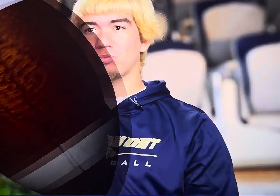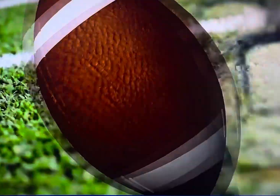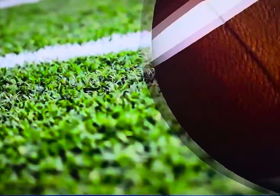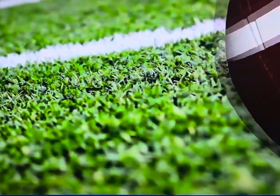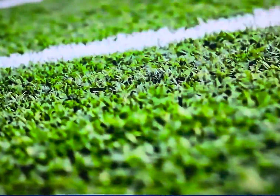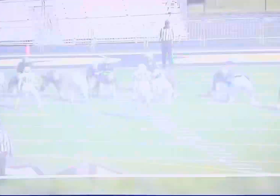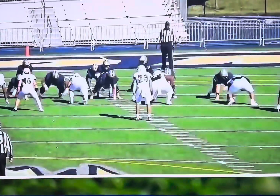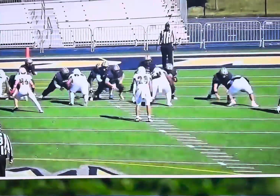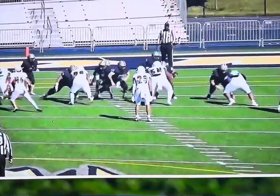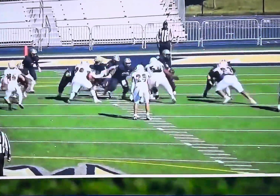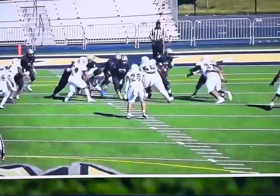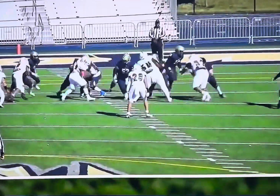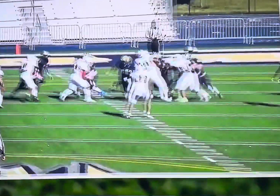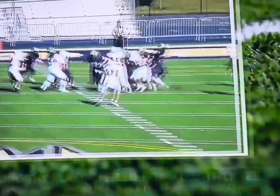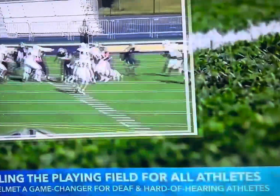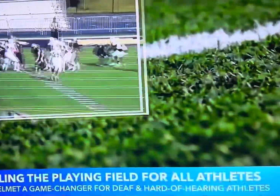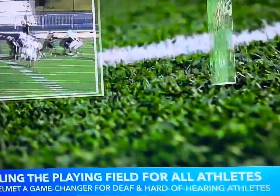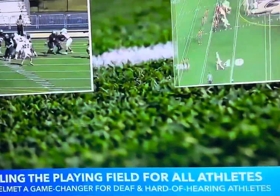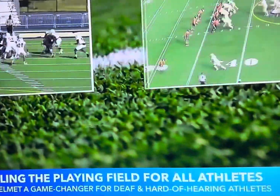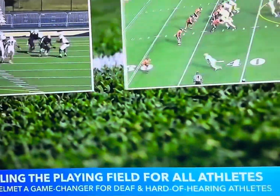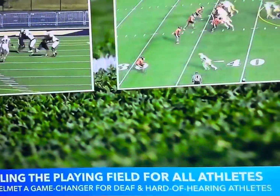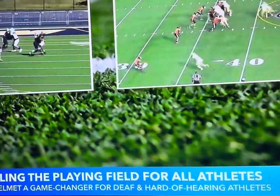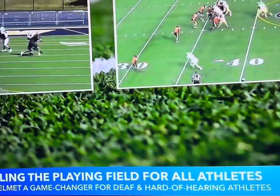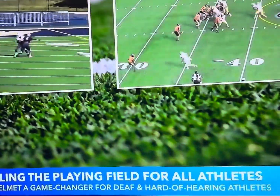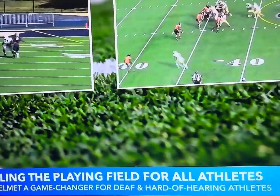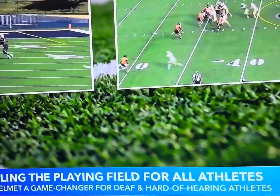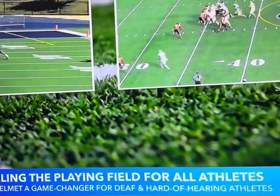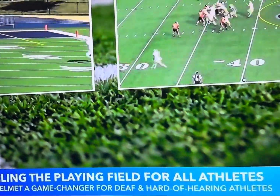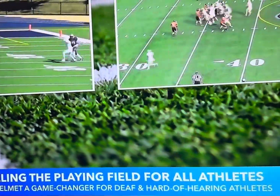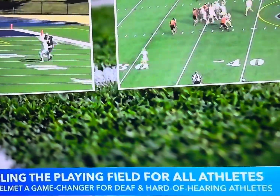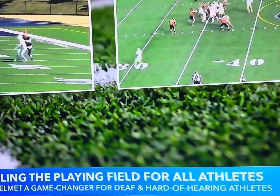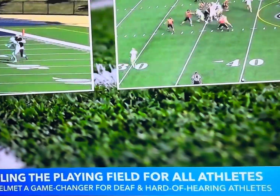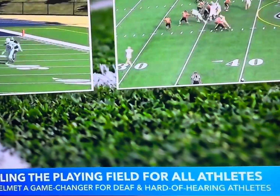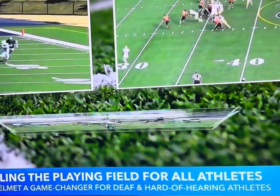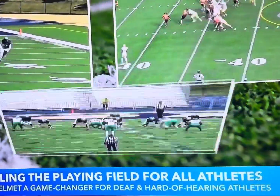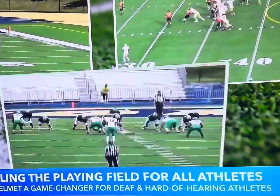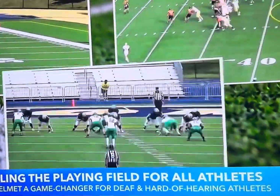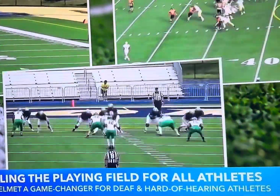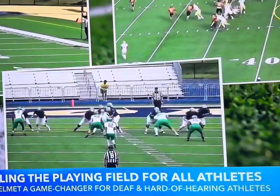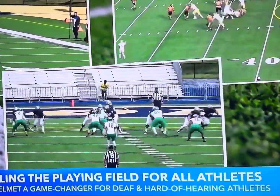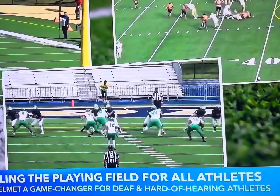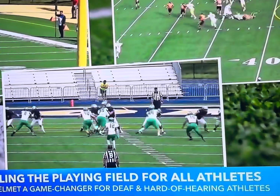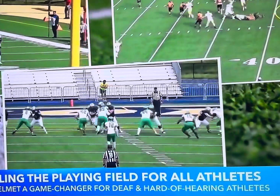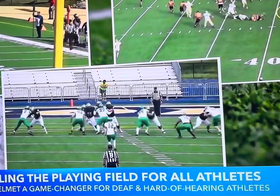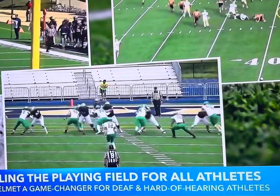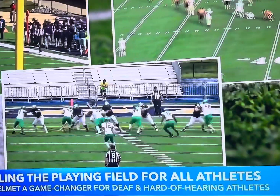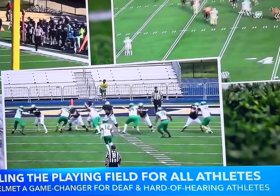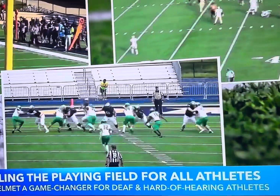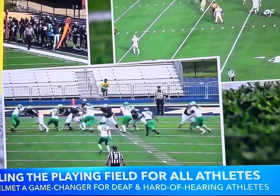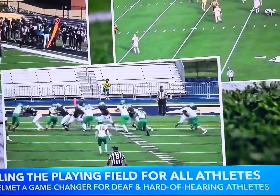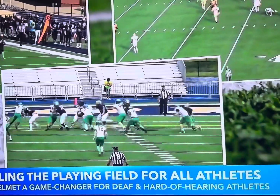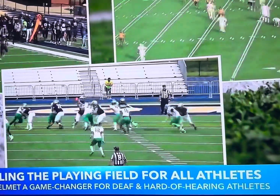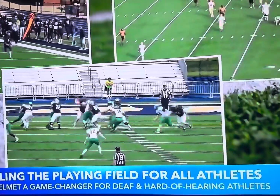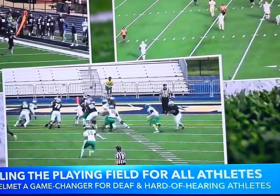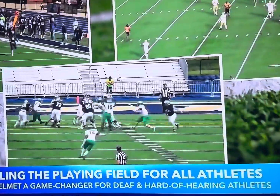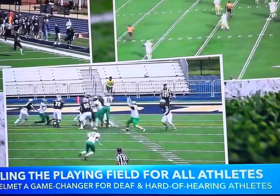For a sport where most of the communication is traditionally done by sound, the ultimate goal is to level the playing field for all athletes.